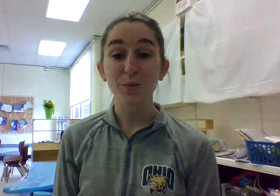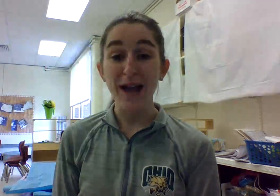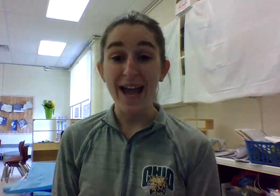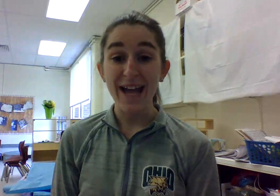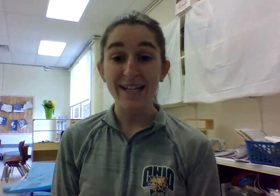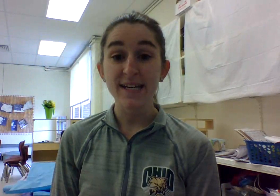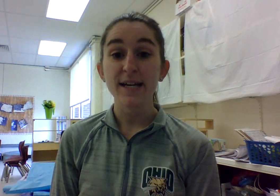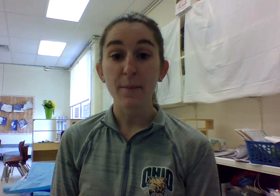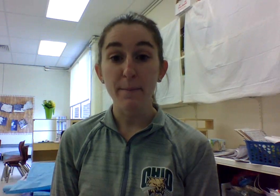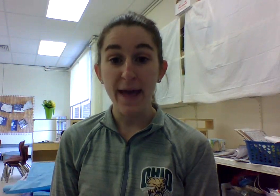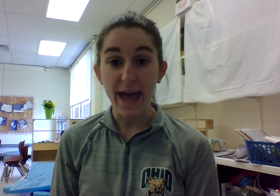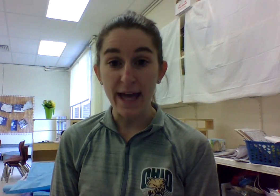Red, bed.